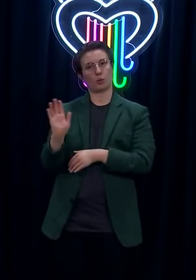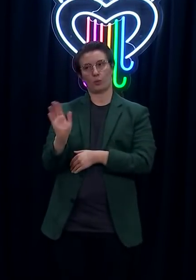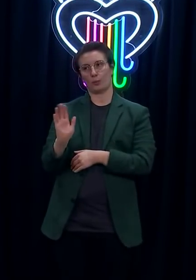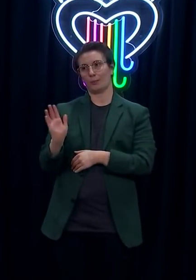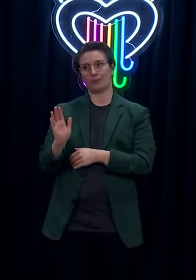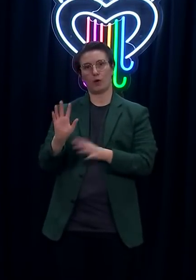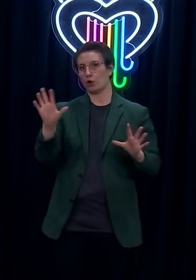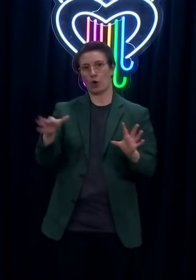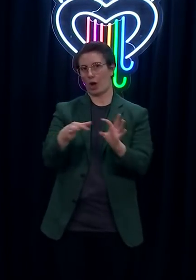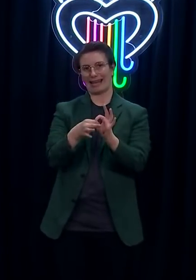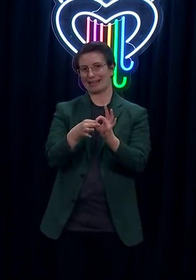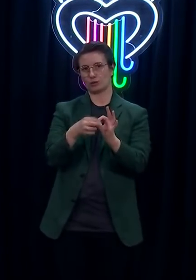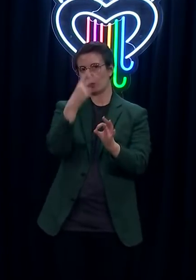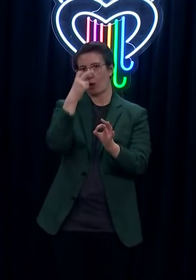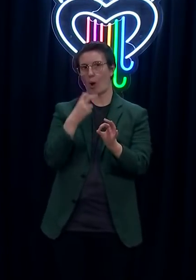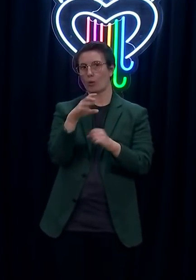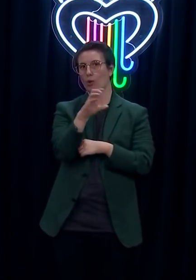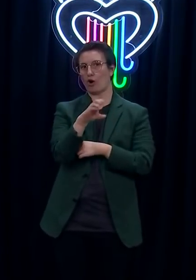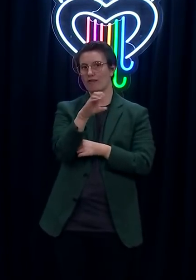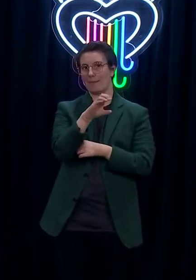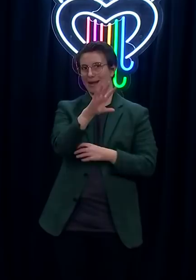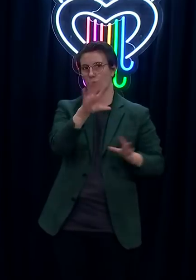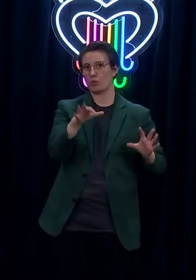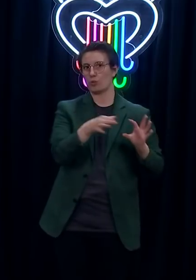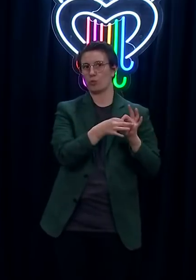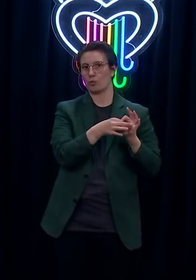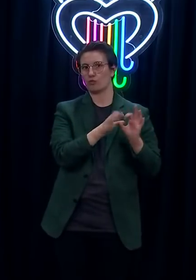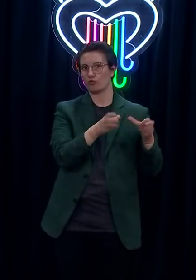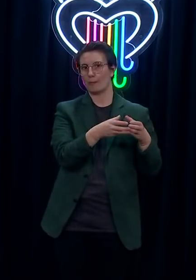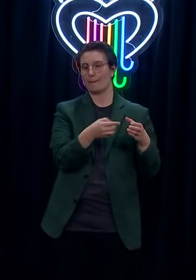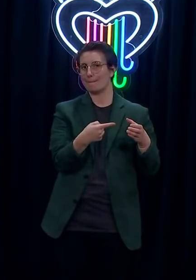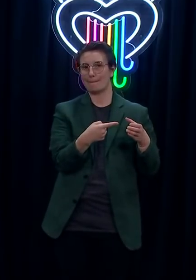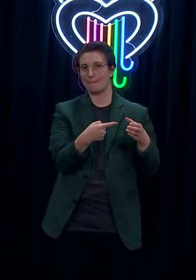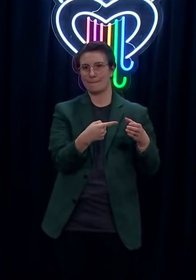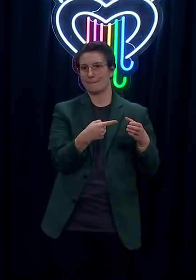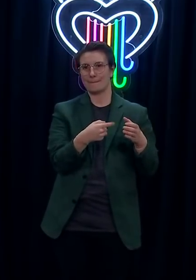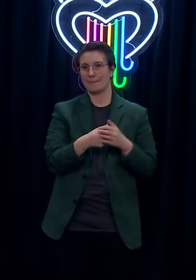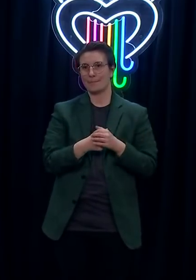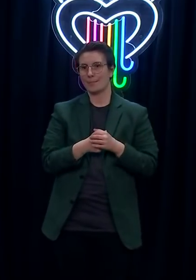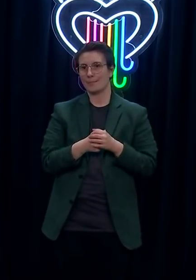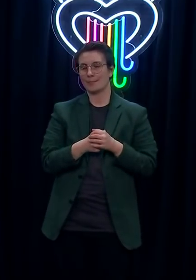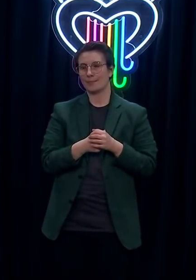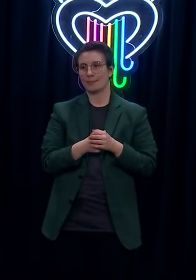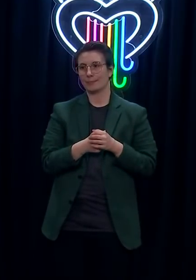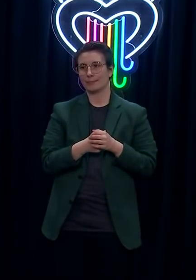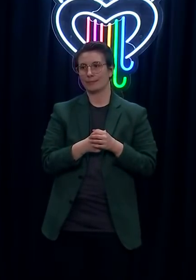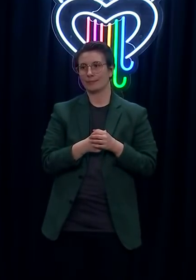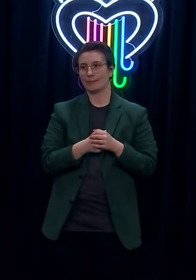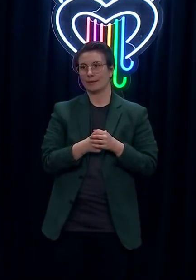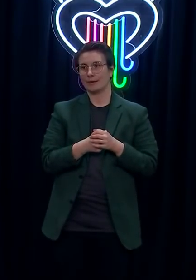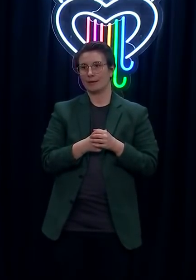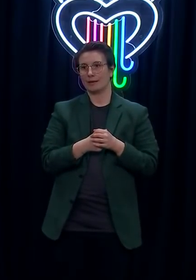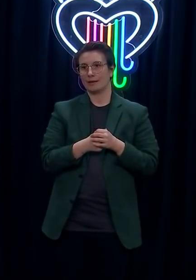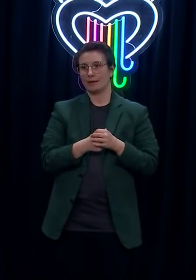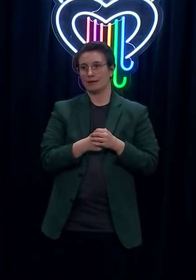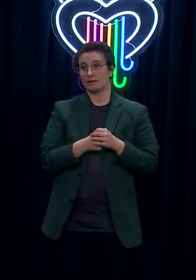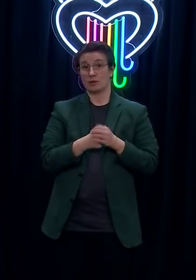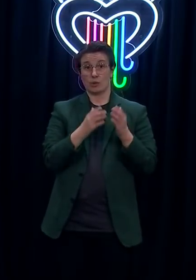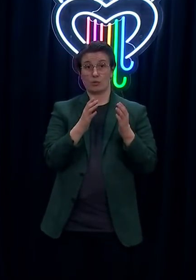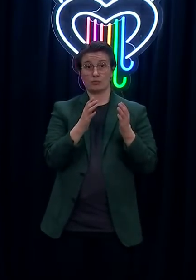is not linked to that in any way, tentatively linked. My understanding is that it's all within the Level 4